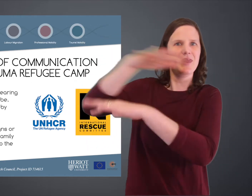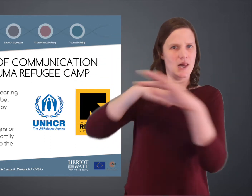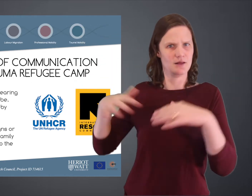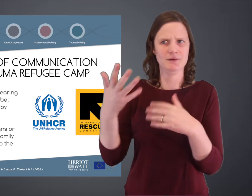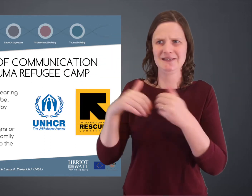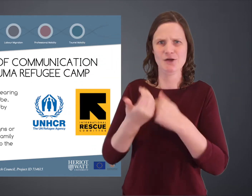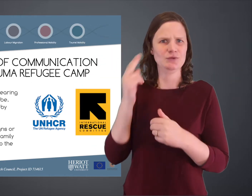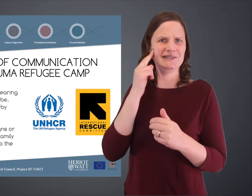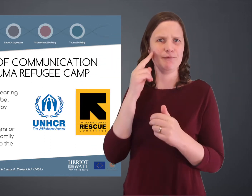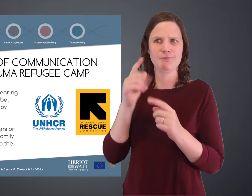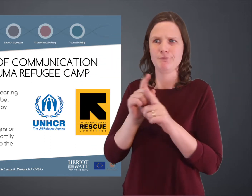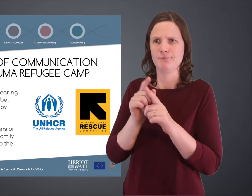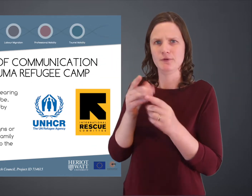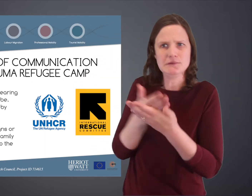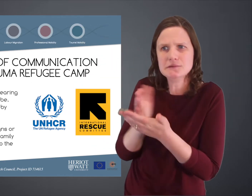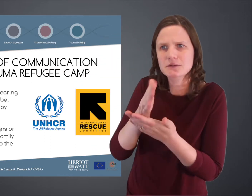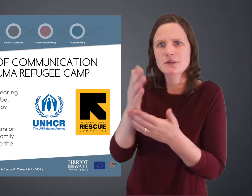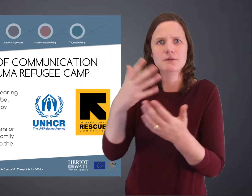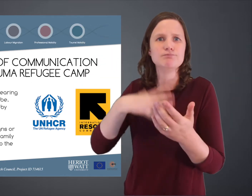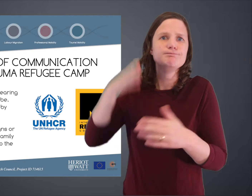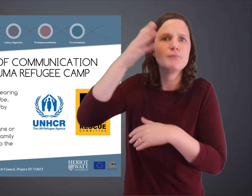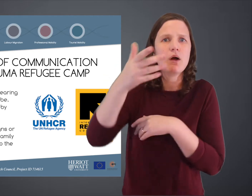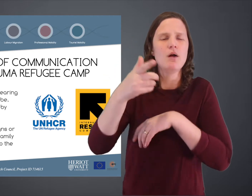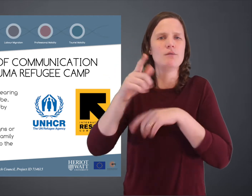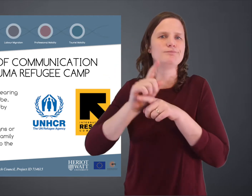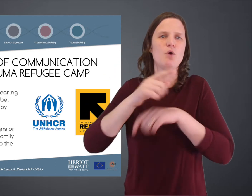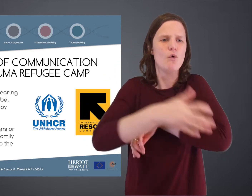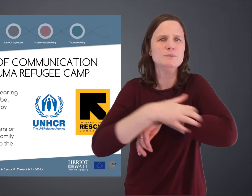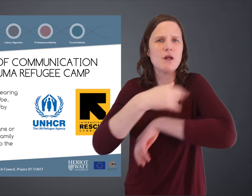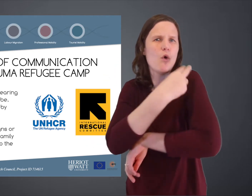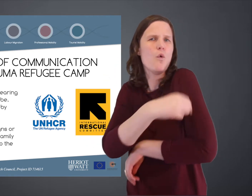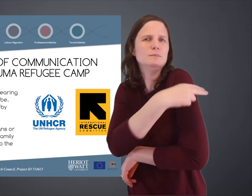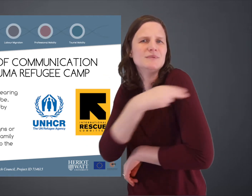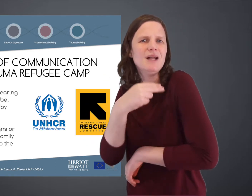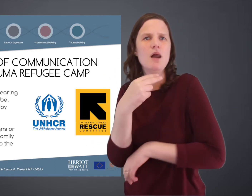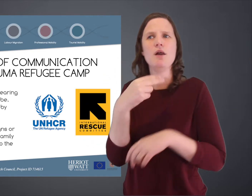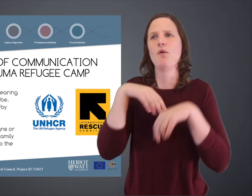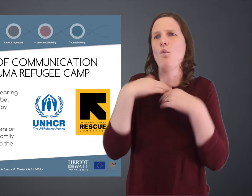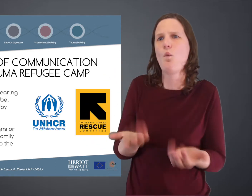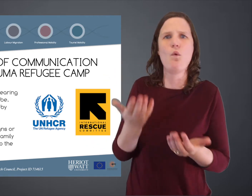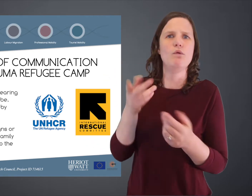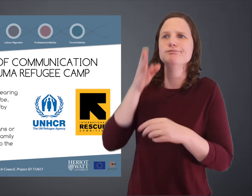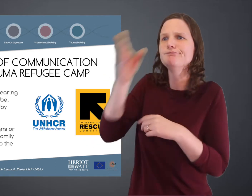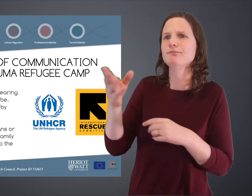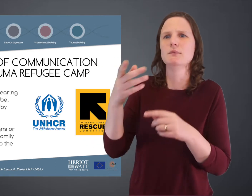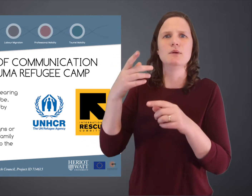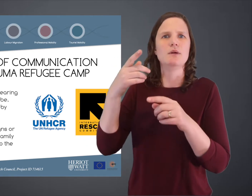were mingling with others within the camp. How do deaf people navigate this situation? For example, hospital appointments